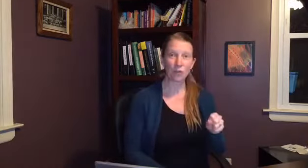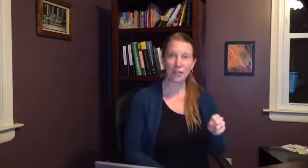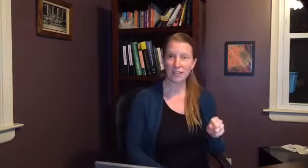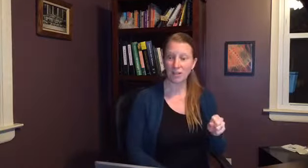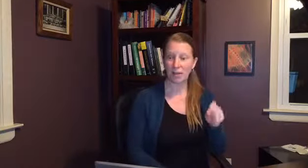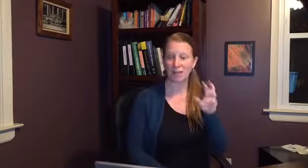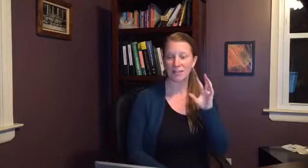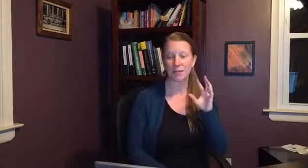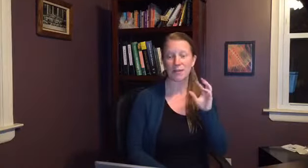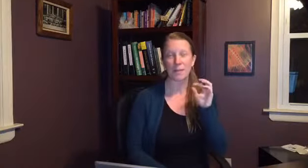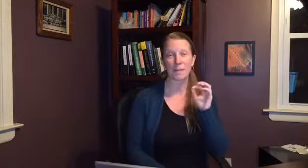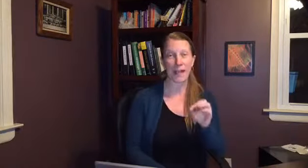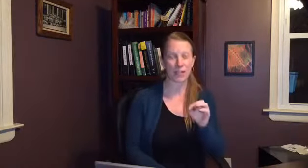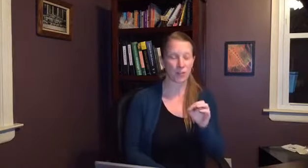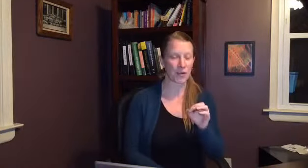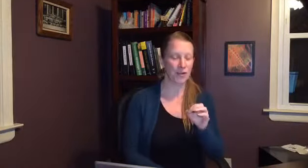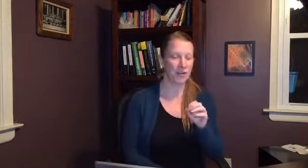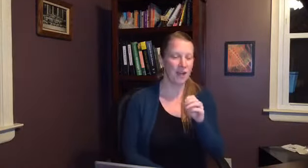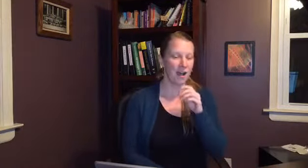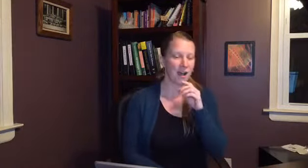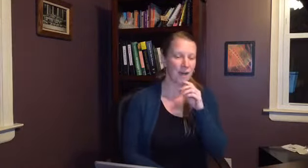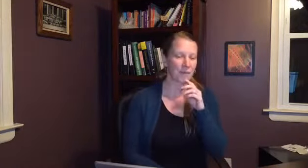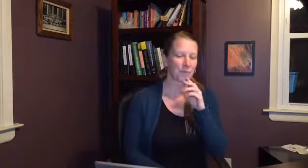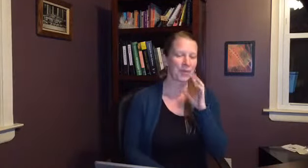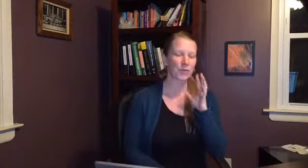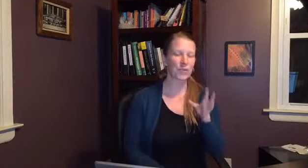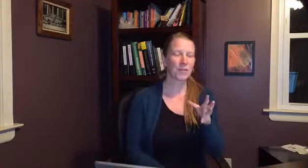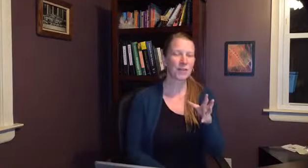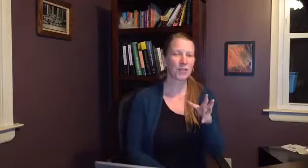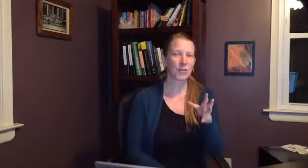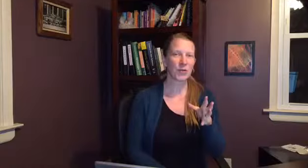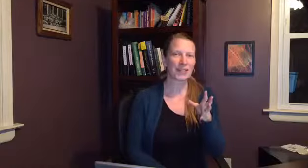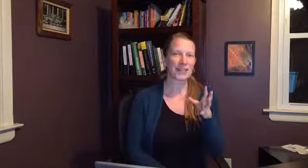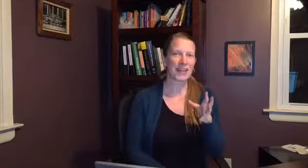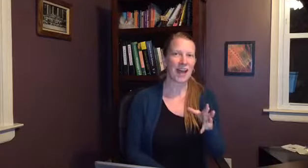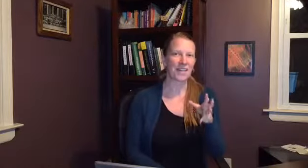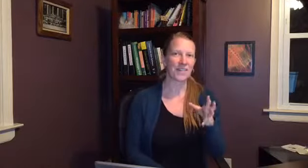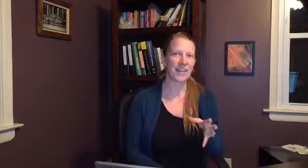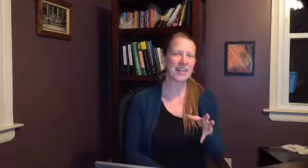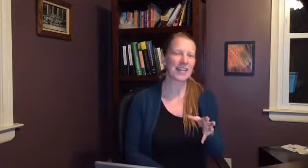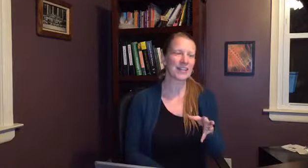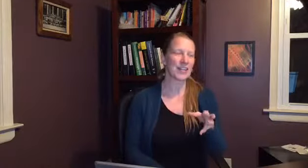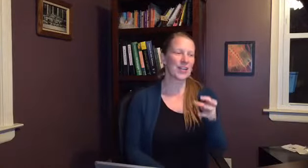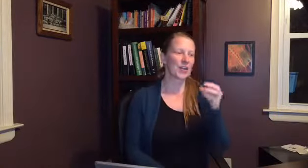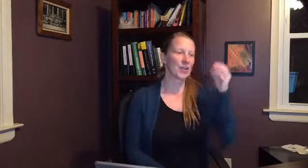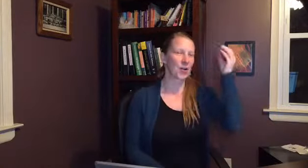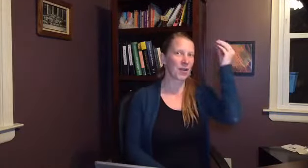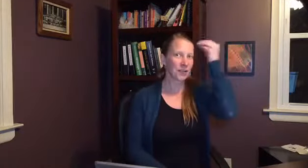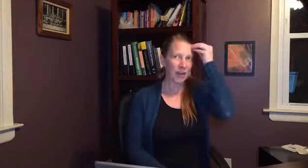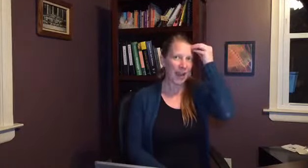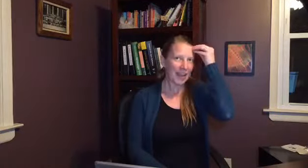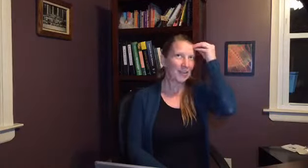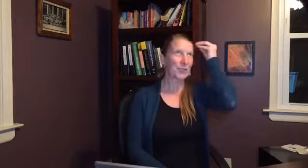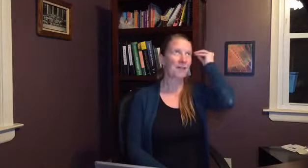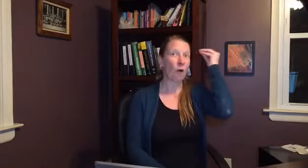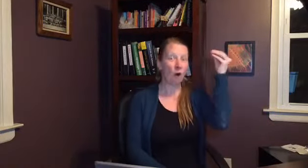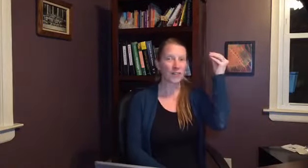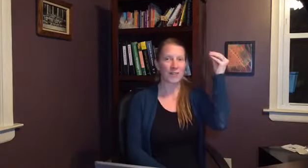want to touch about on something from last week because sometimes when you're doing these live feeds you know in your head you have all this